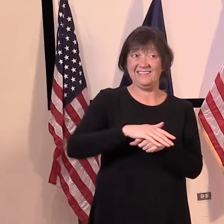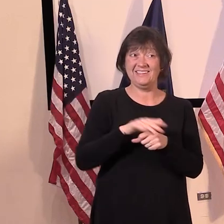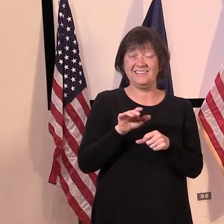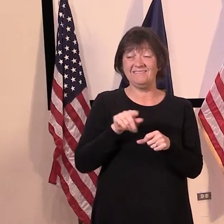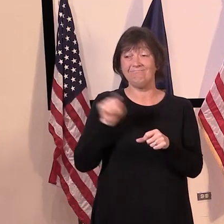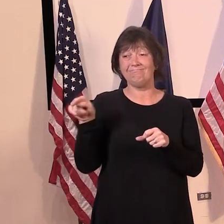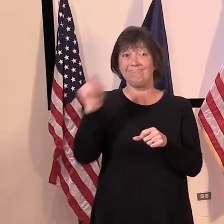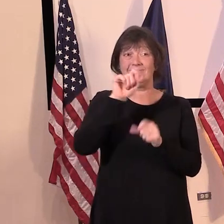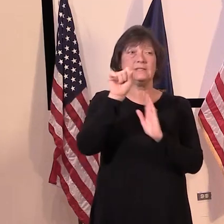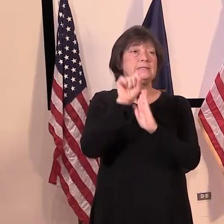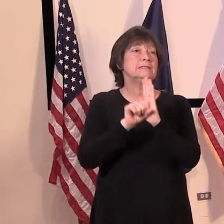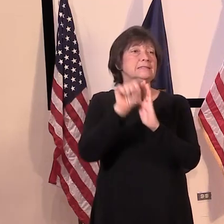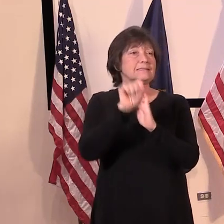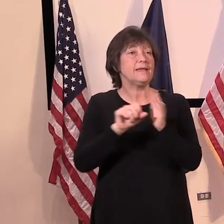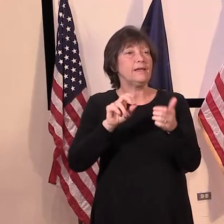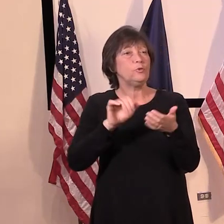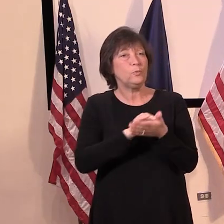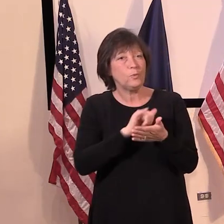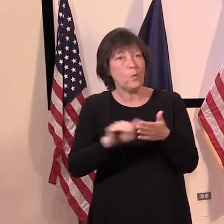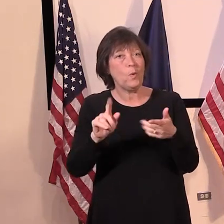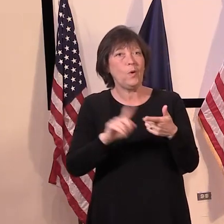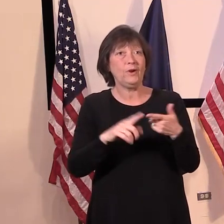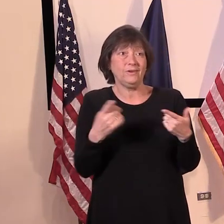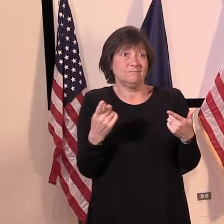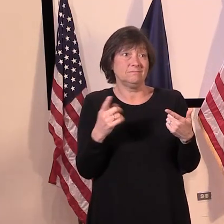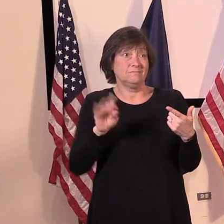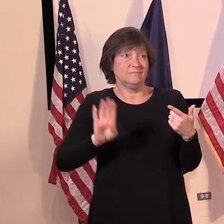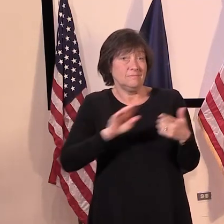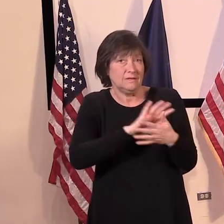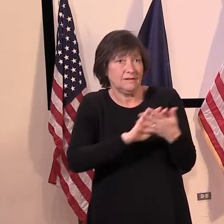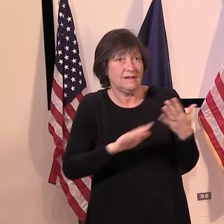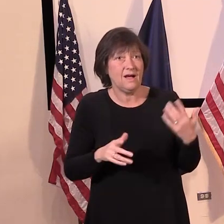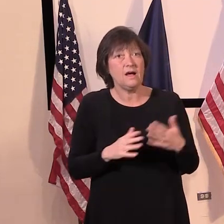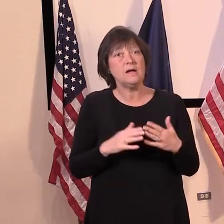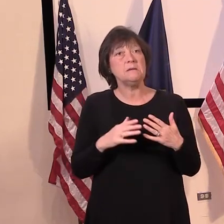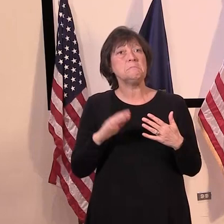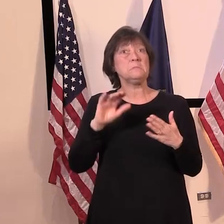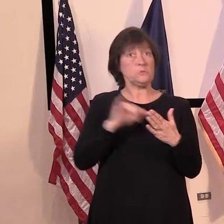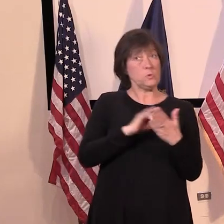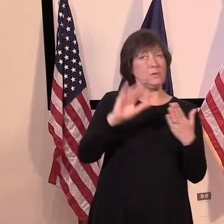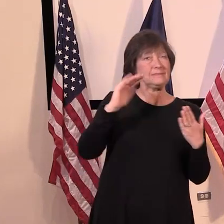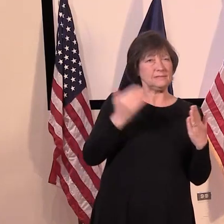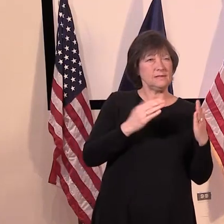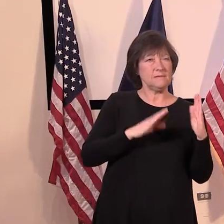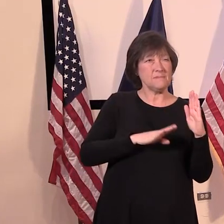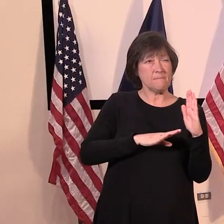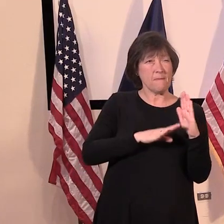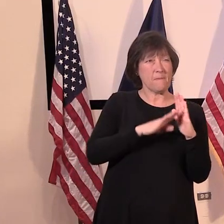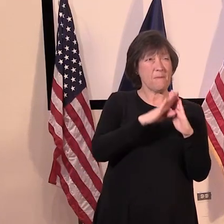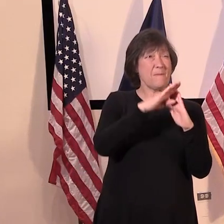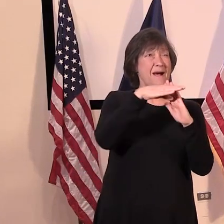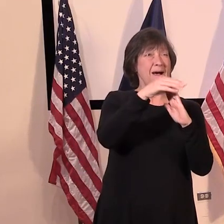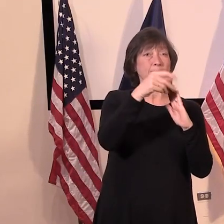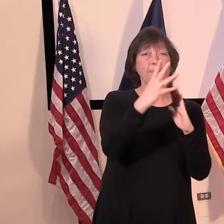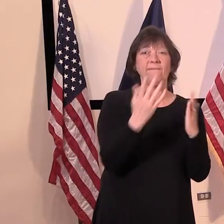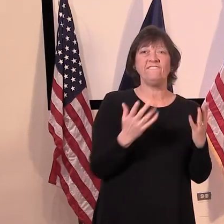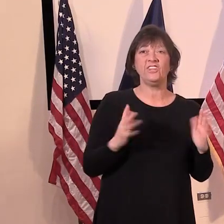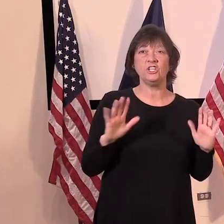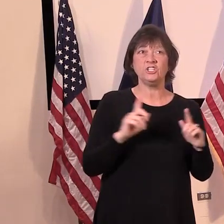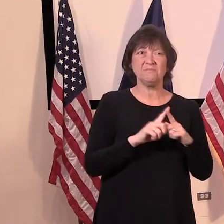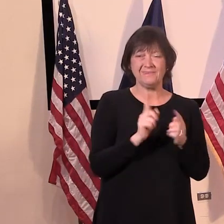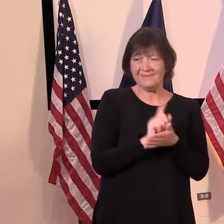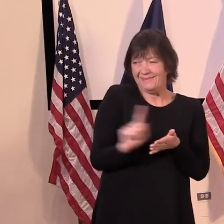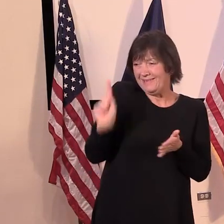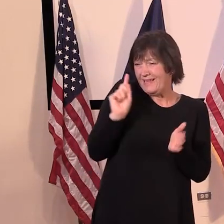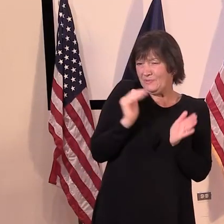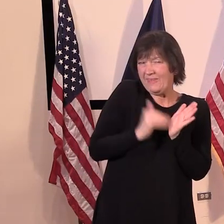those, uh, states, New York, uh, is, uh, past their peak, but they still had thousands of deaths, uh, last week. Um,